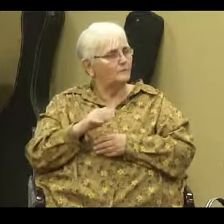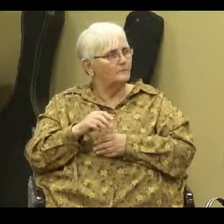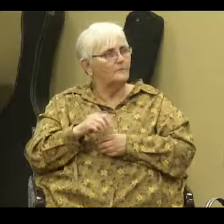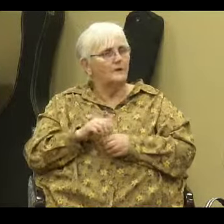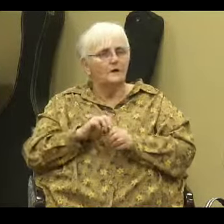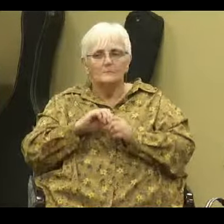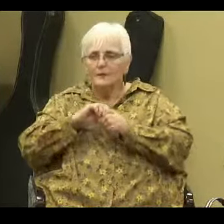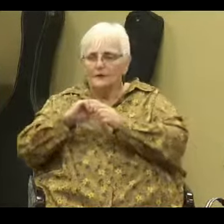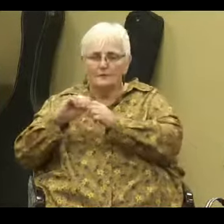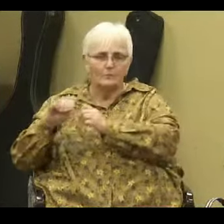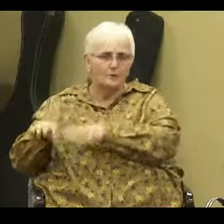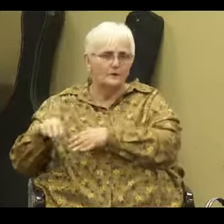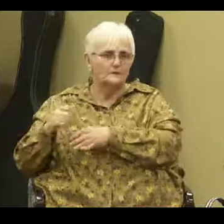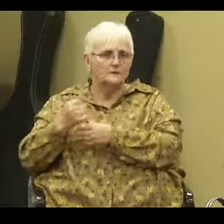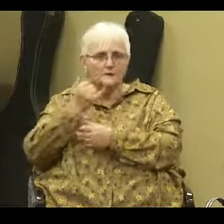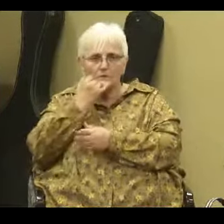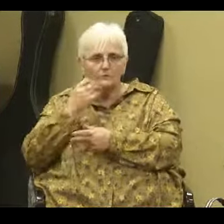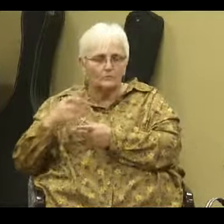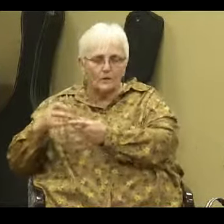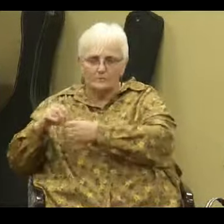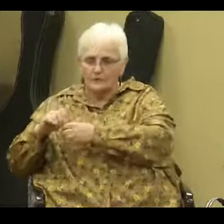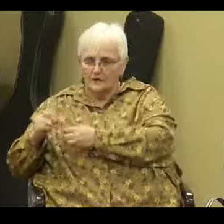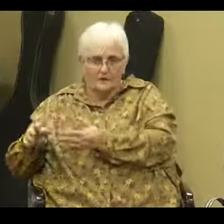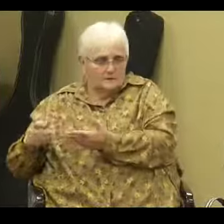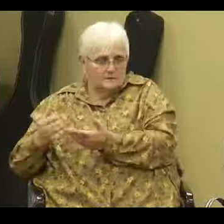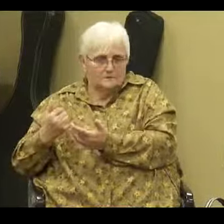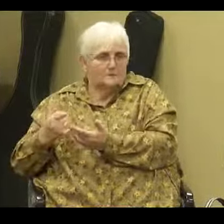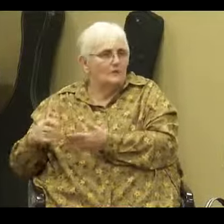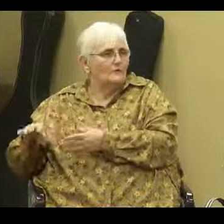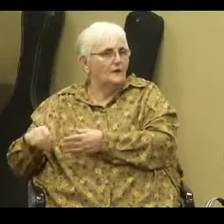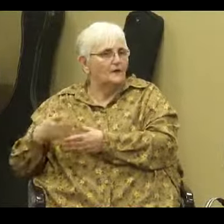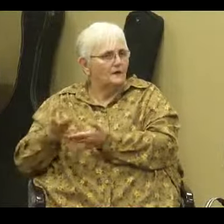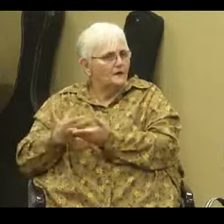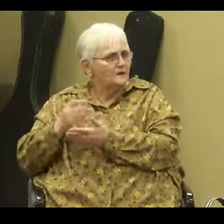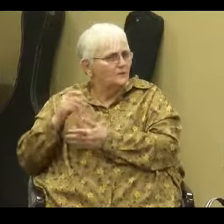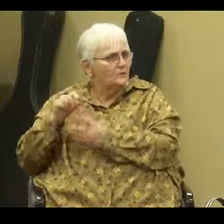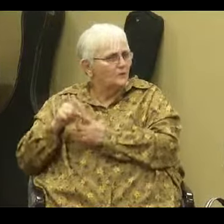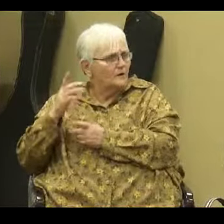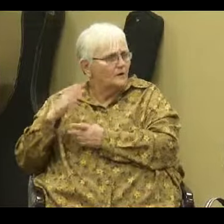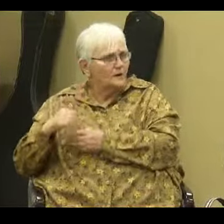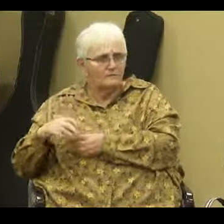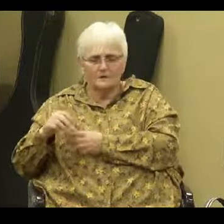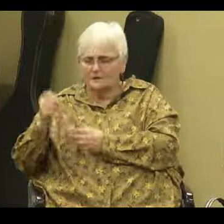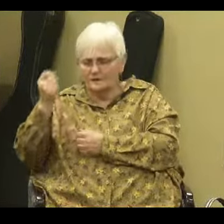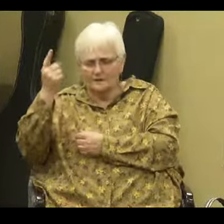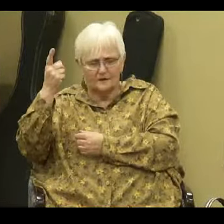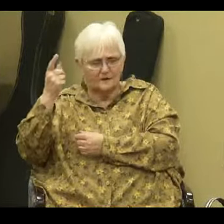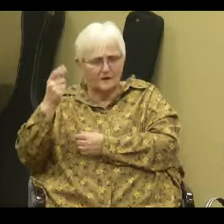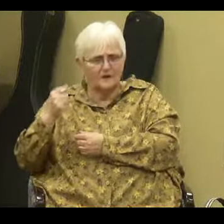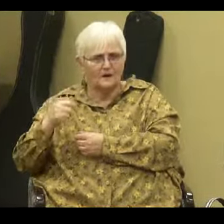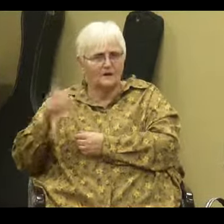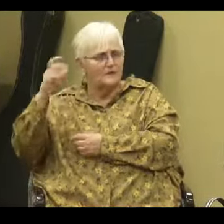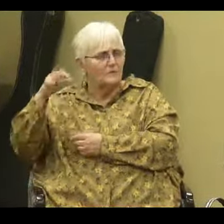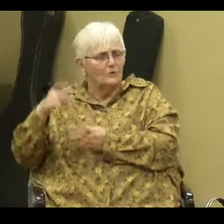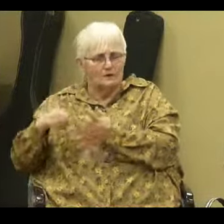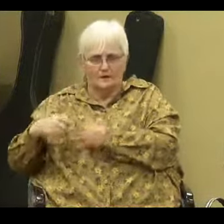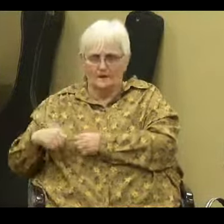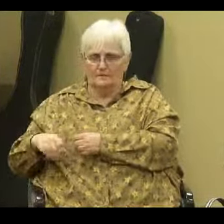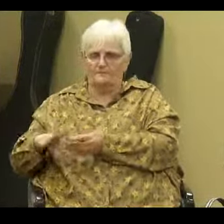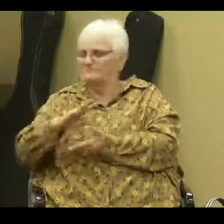in verse 19. It says, When anyone hears the word of the kingdom and does not understand it, then the wicked one comes and snatches away